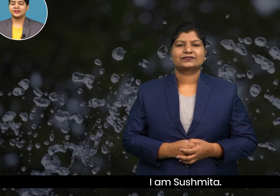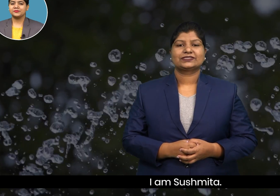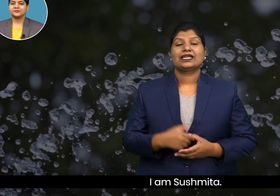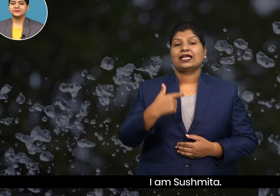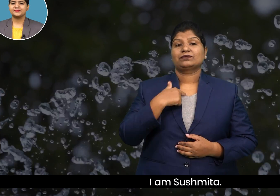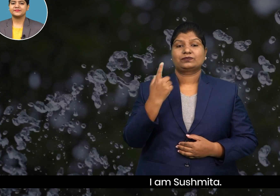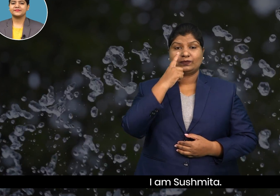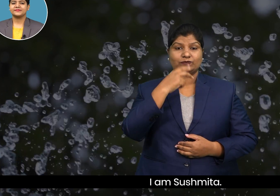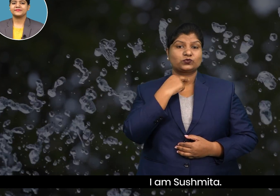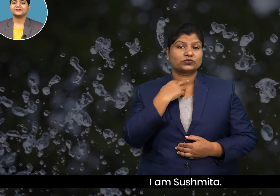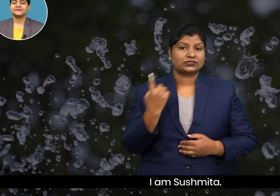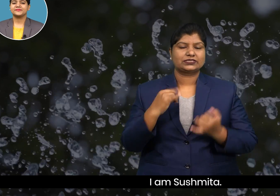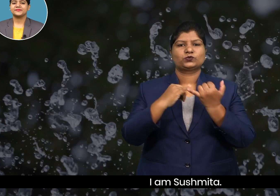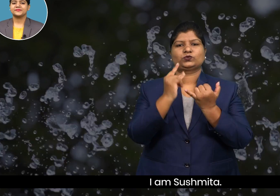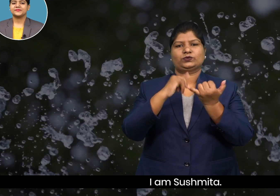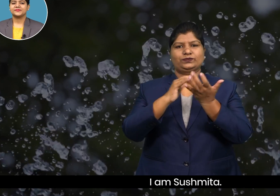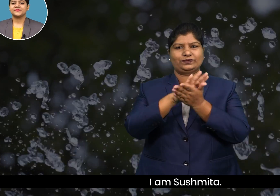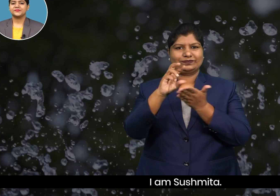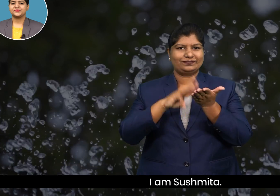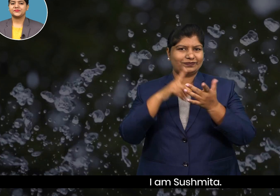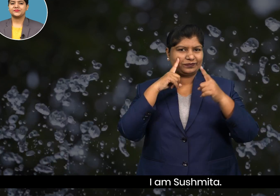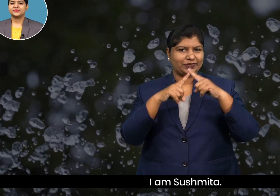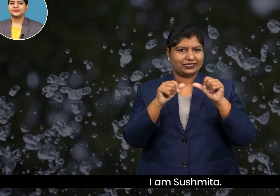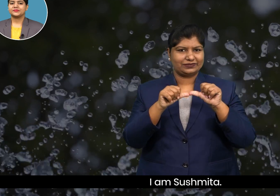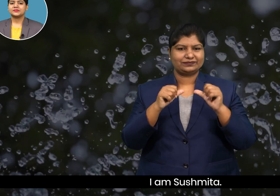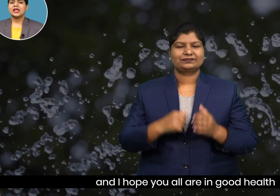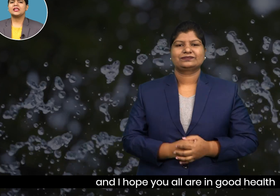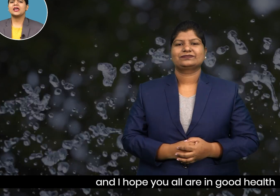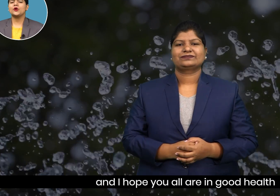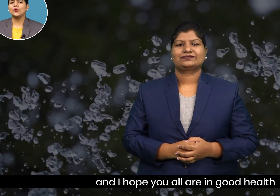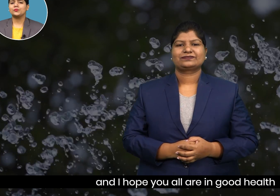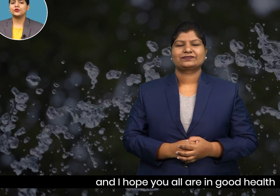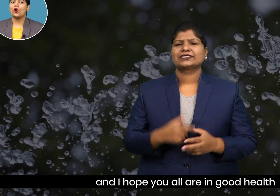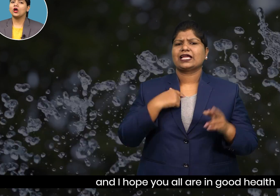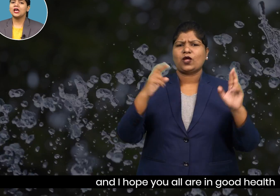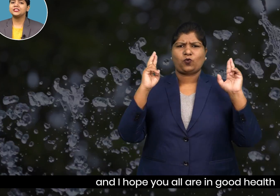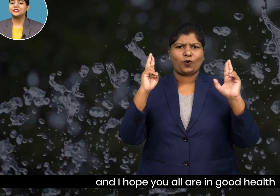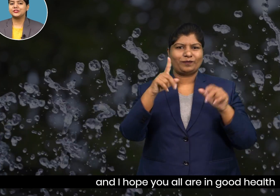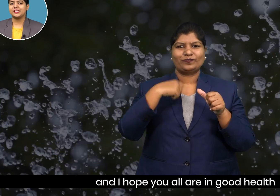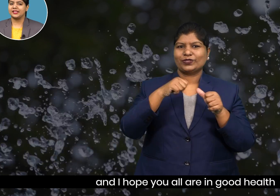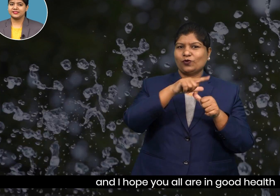and I hope you all are in good health